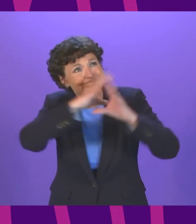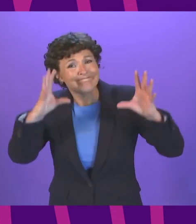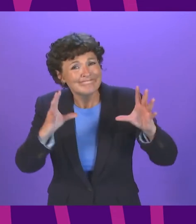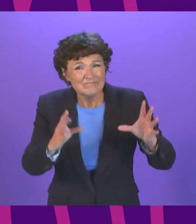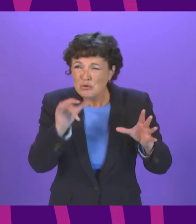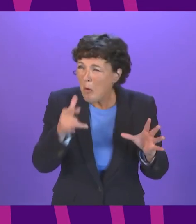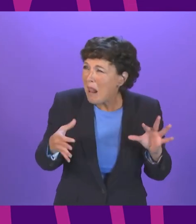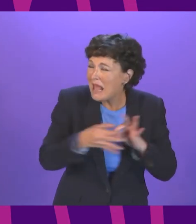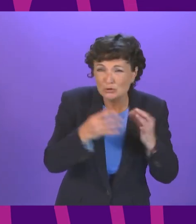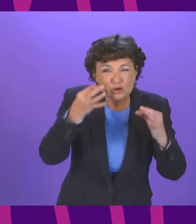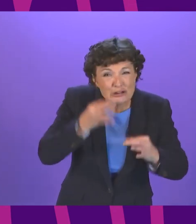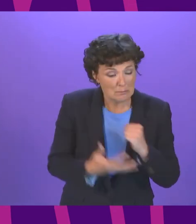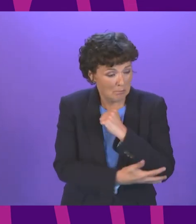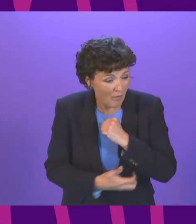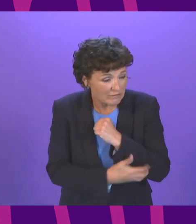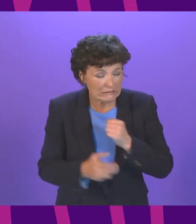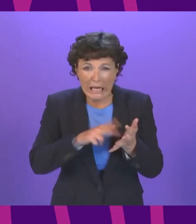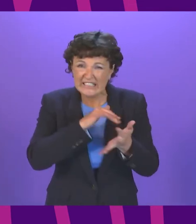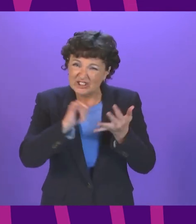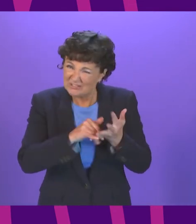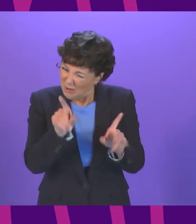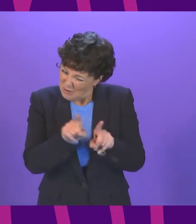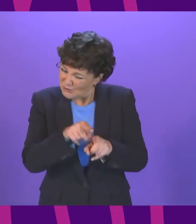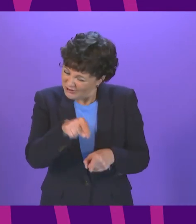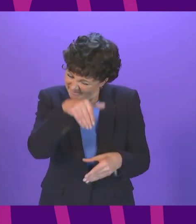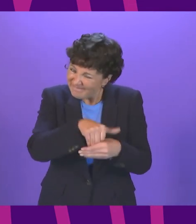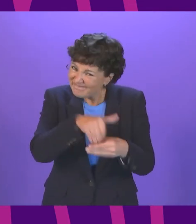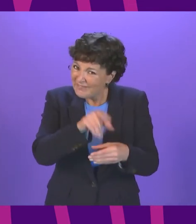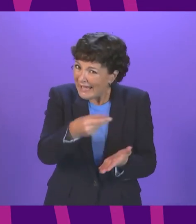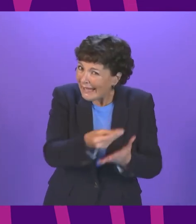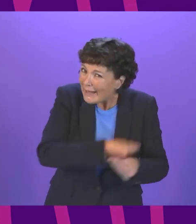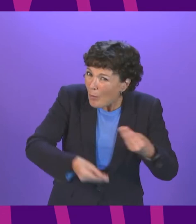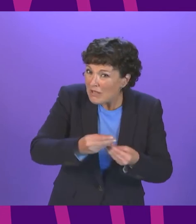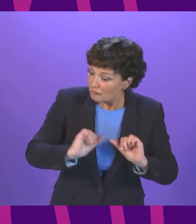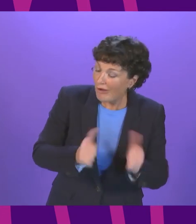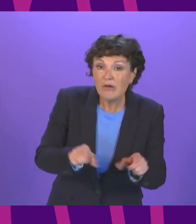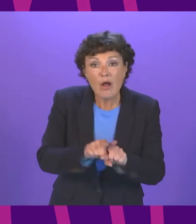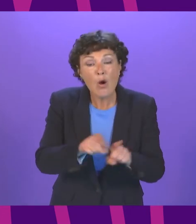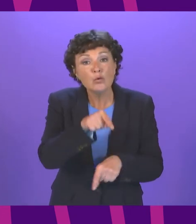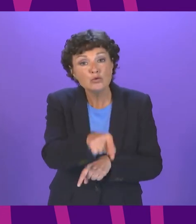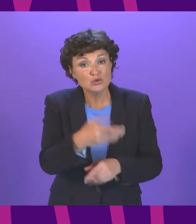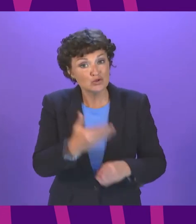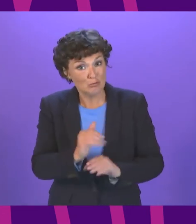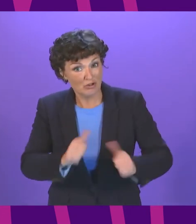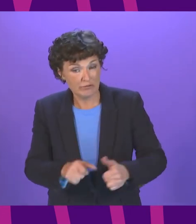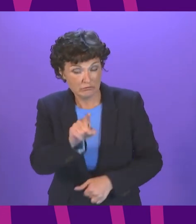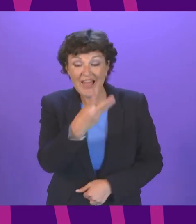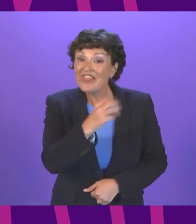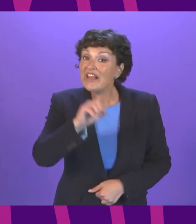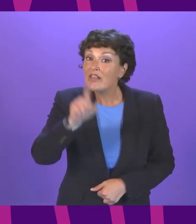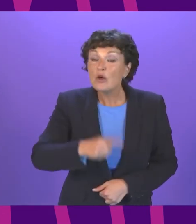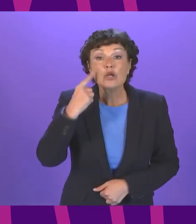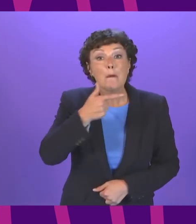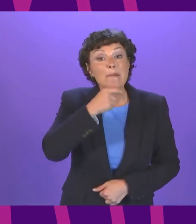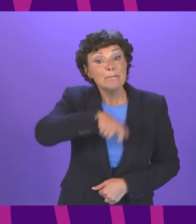or the NHS but also in our jobs recovery and our economic recovery 30,000 young people in Scotland